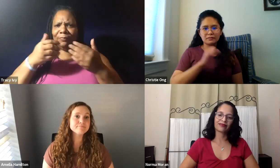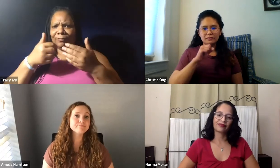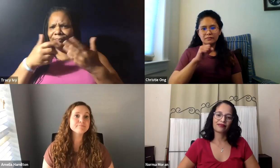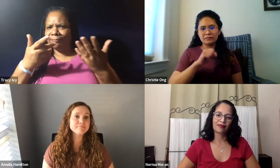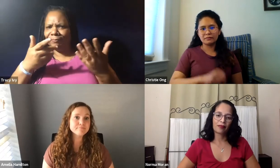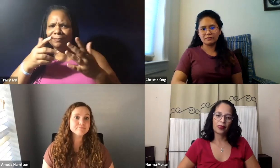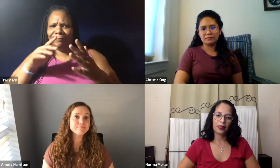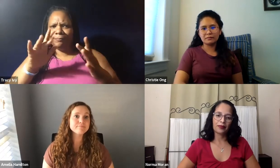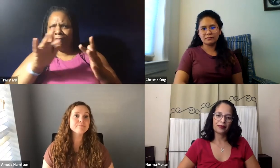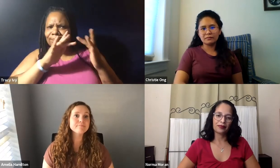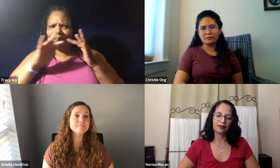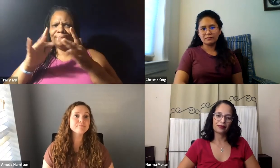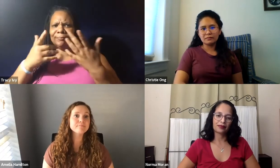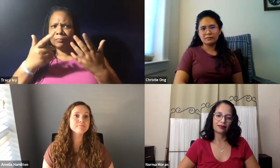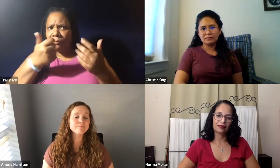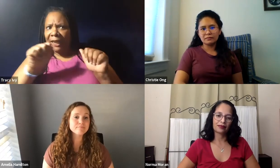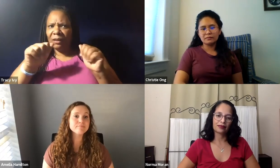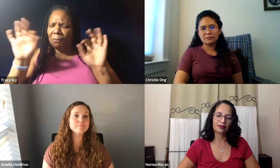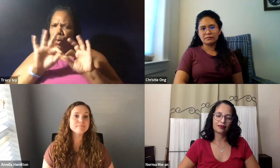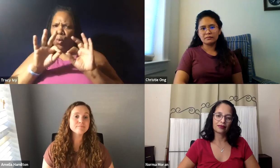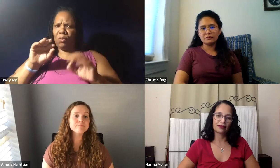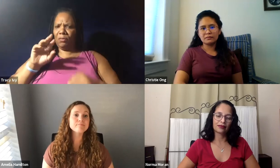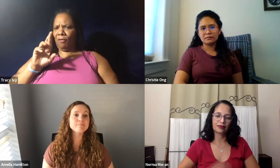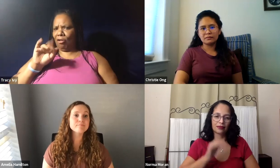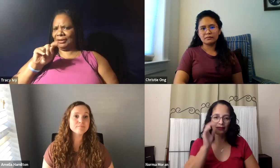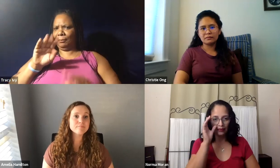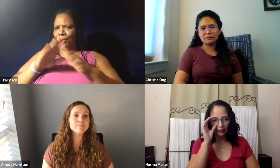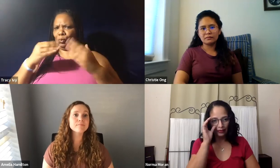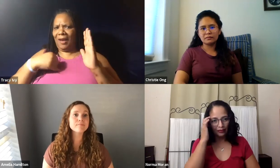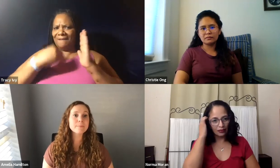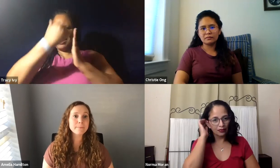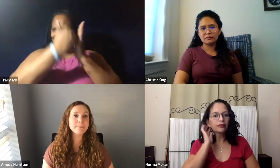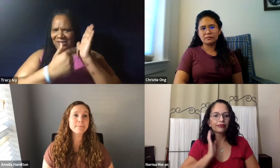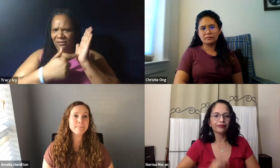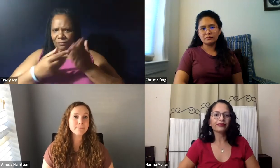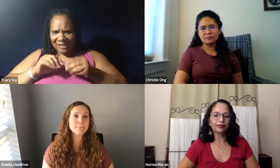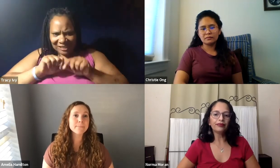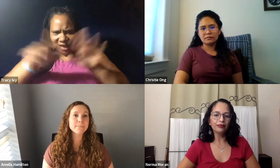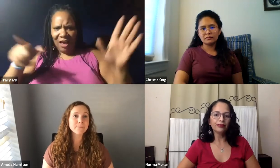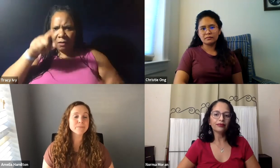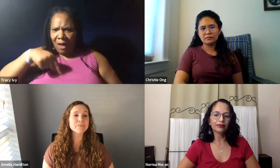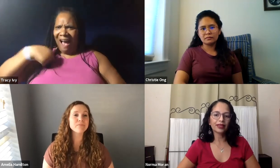collecting dust. So we could donate them back and have future students utilize them. I think that would be great.